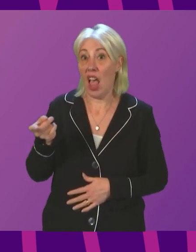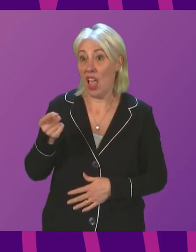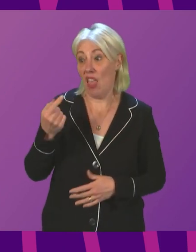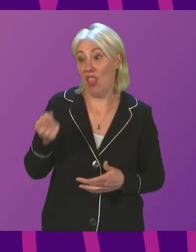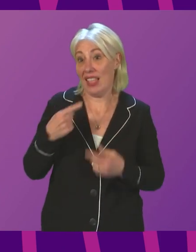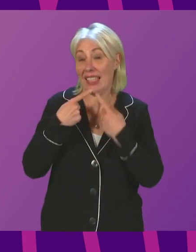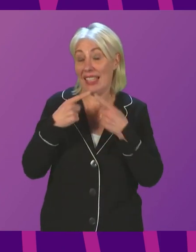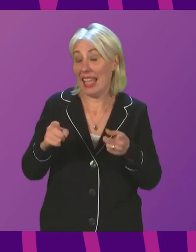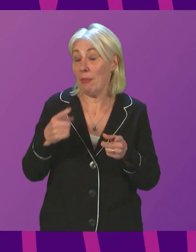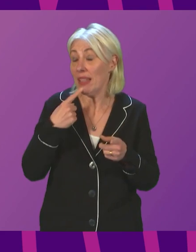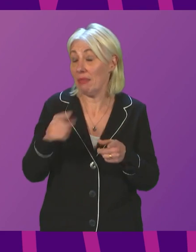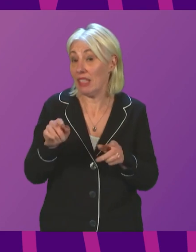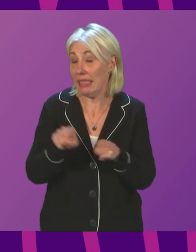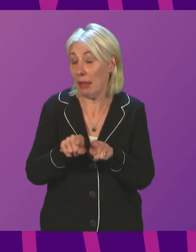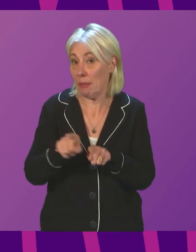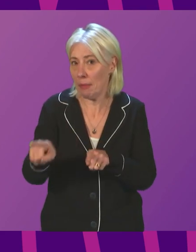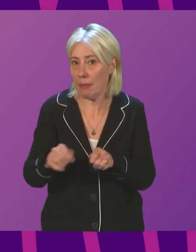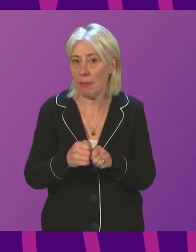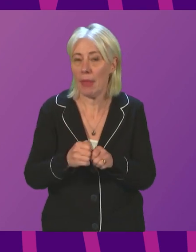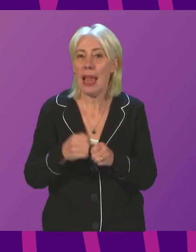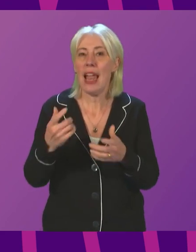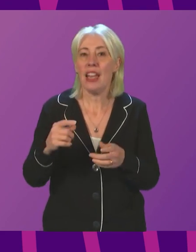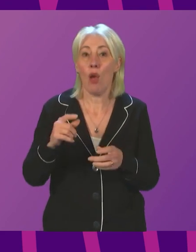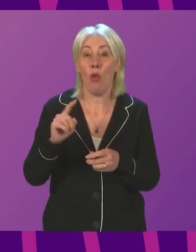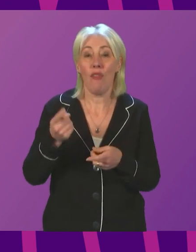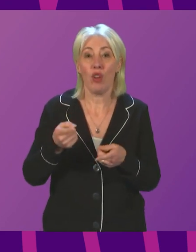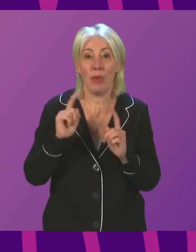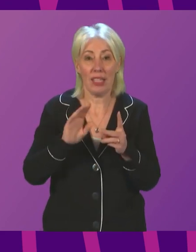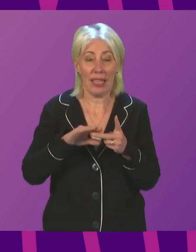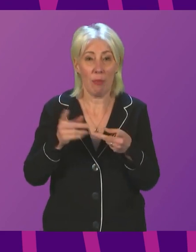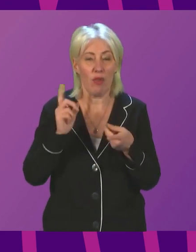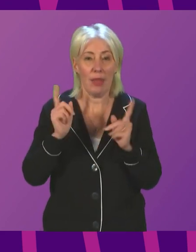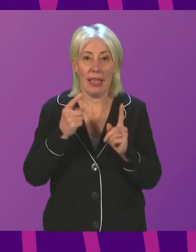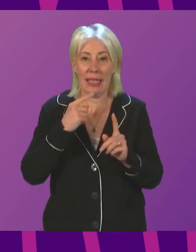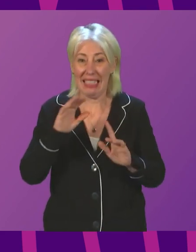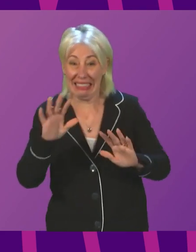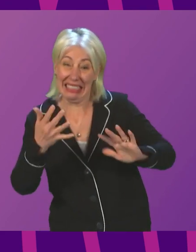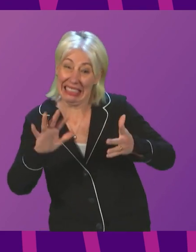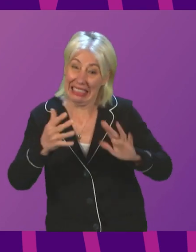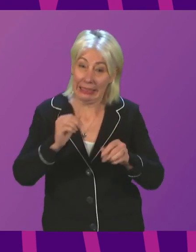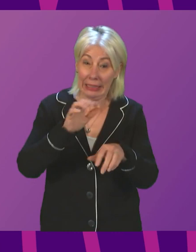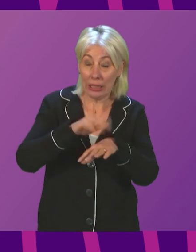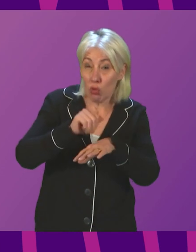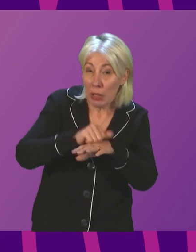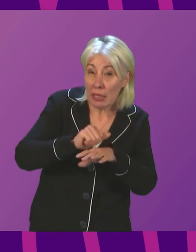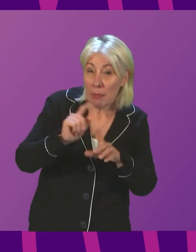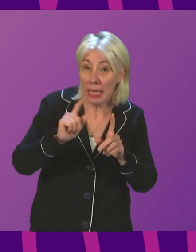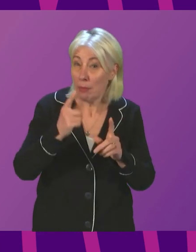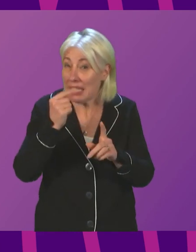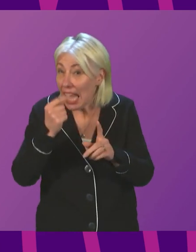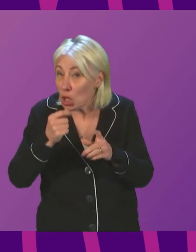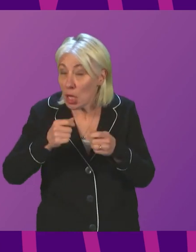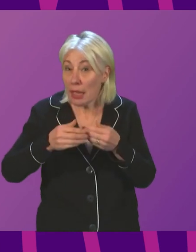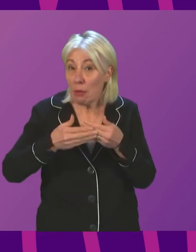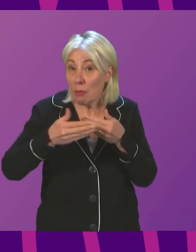the Deputy First Minister has dangled the threat to the festive period as possible justification for their future rollout. Yet,